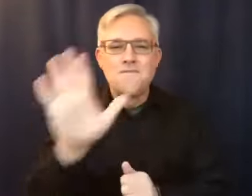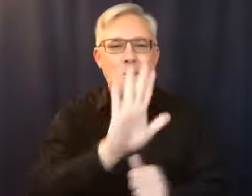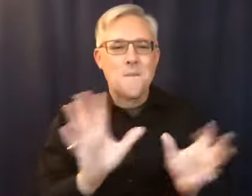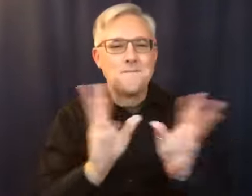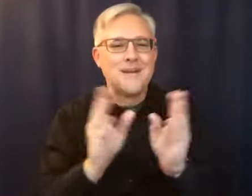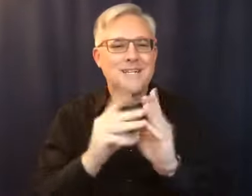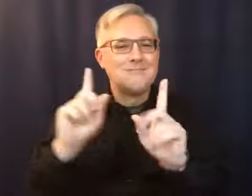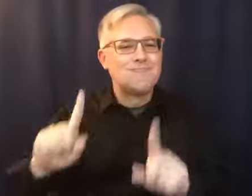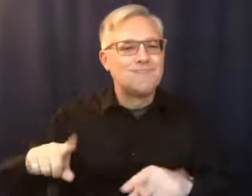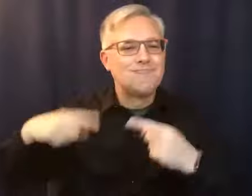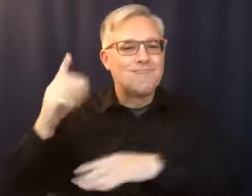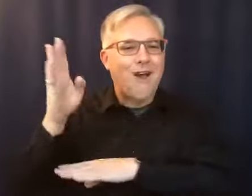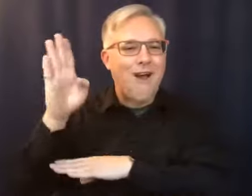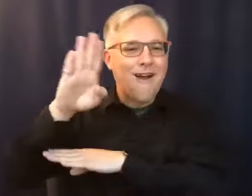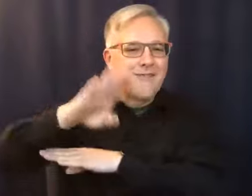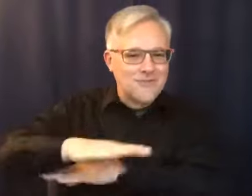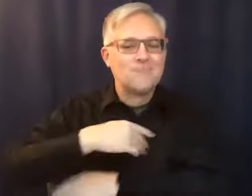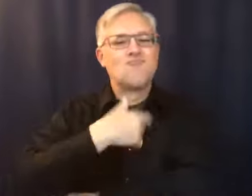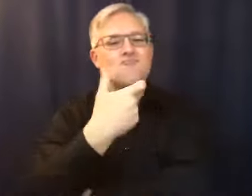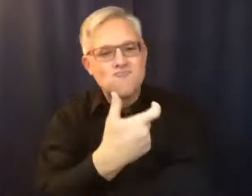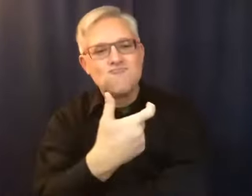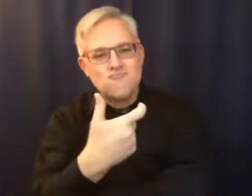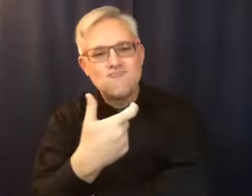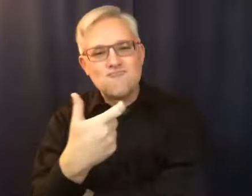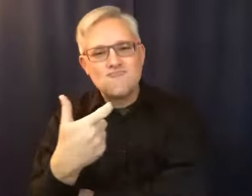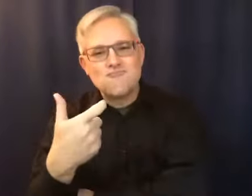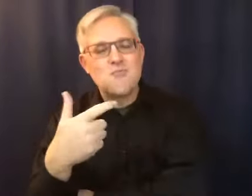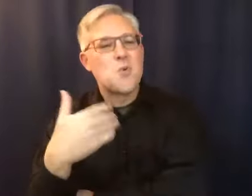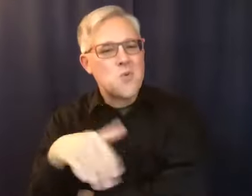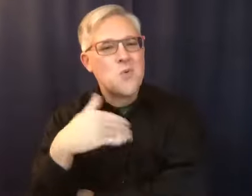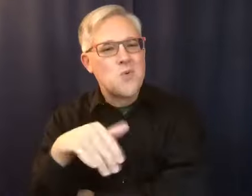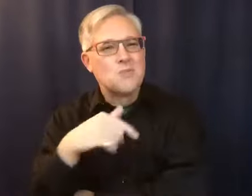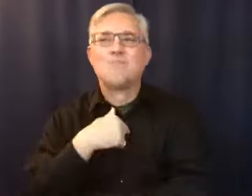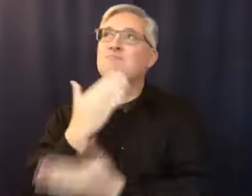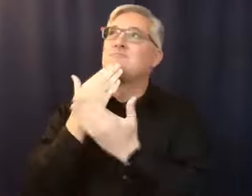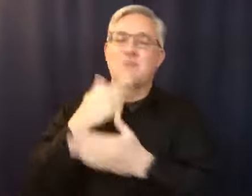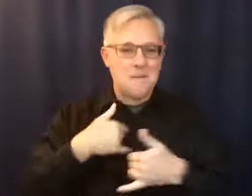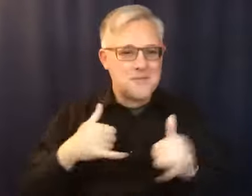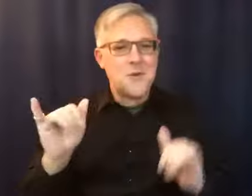and grateful that I'm still talking. You know, I came to this program in